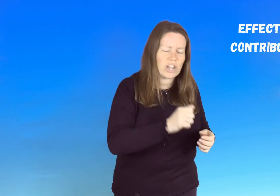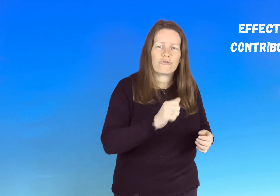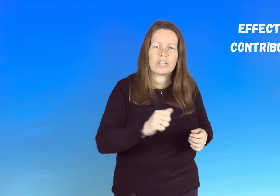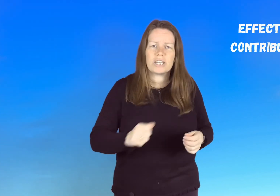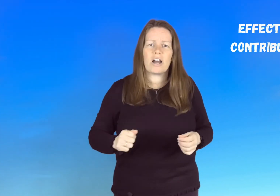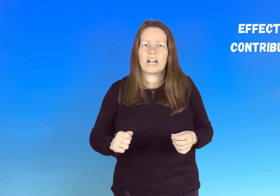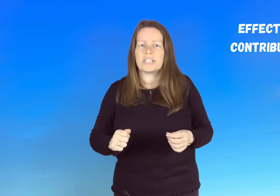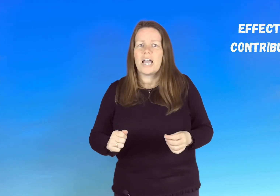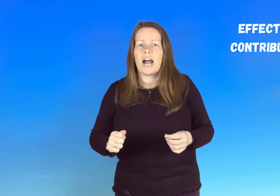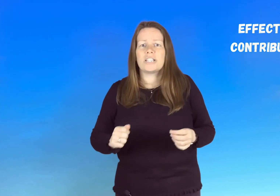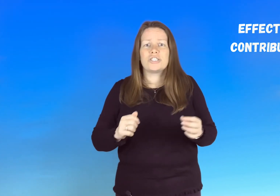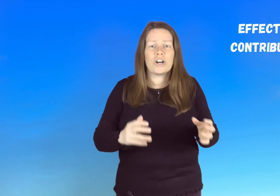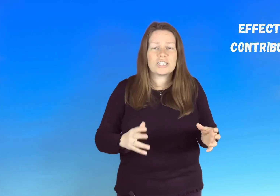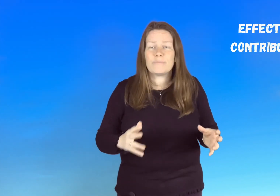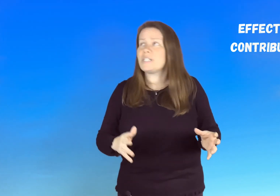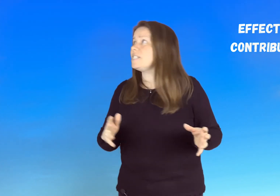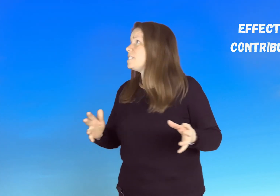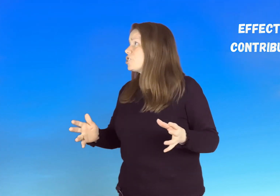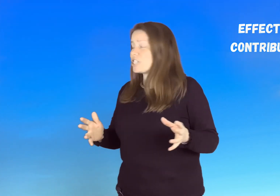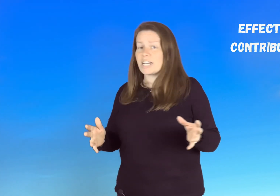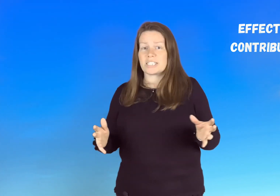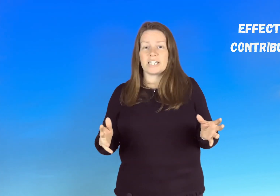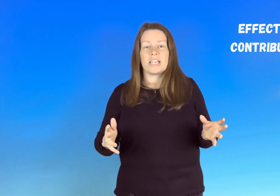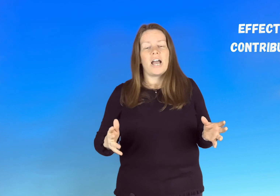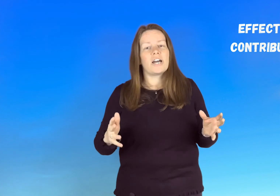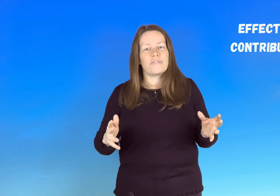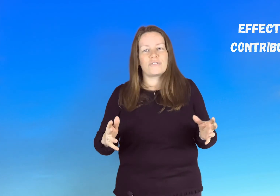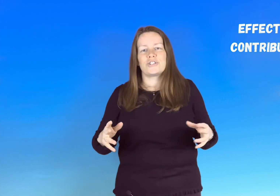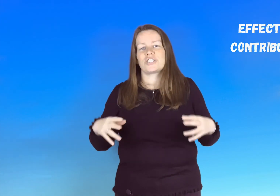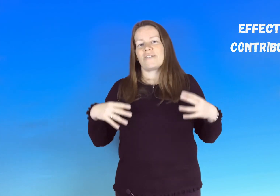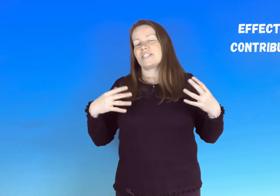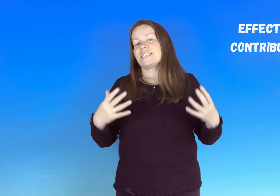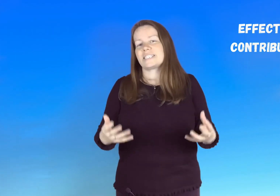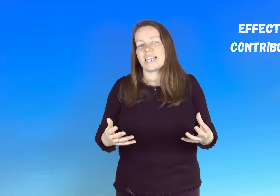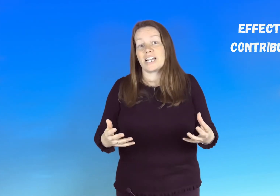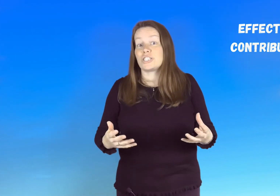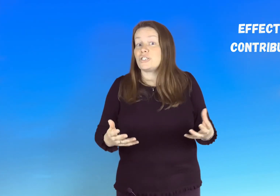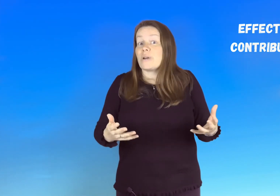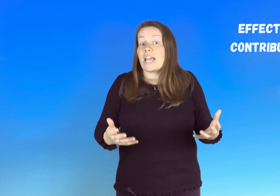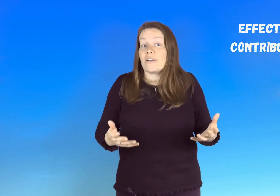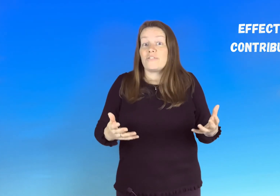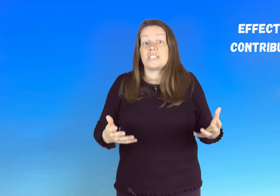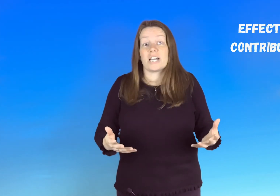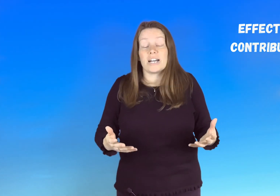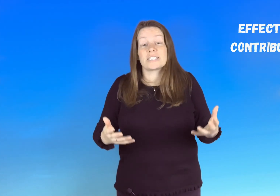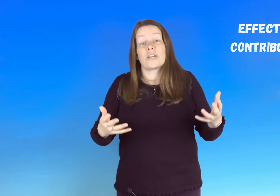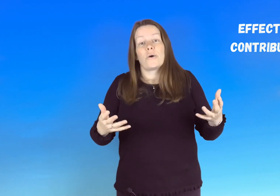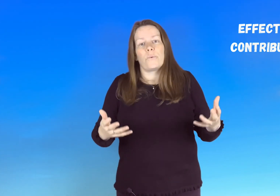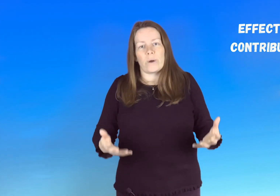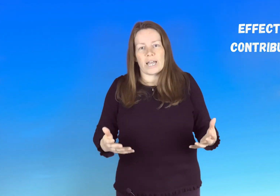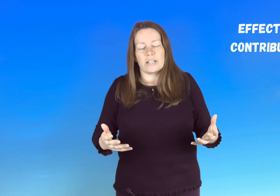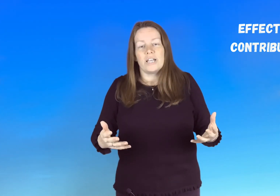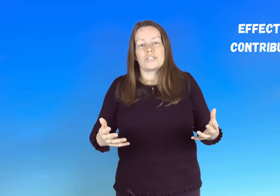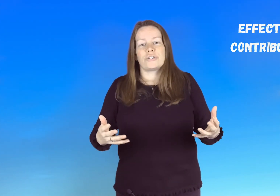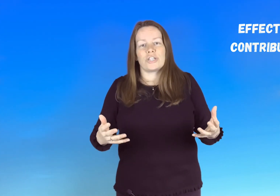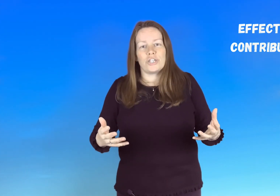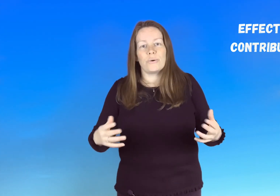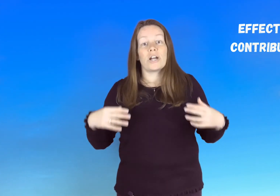really hard and not to be distracted and of course to have a desire to do every task well so that you are